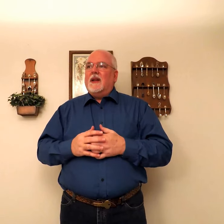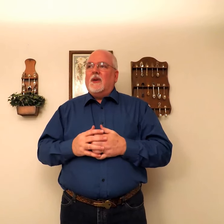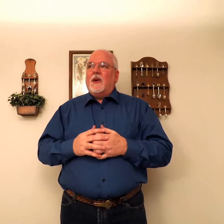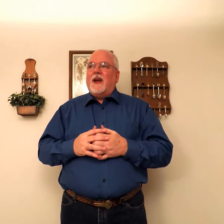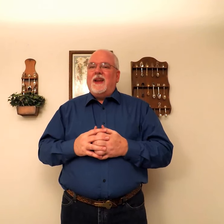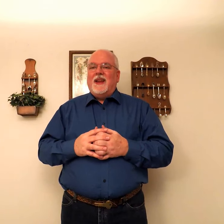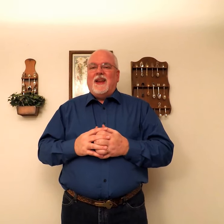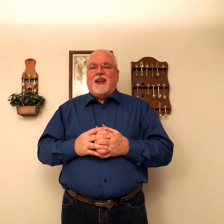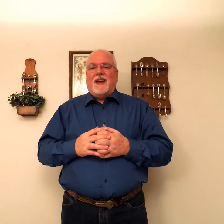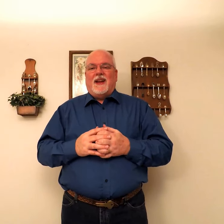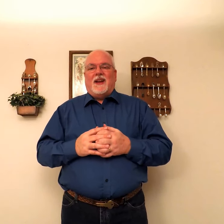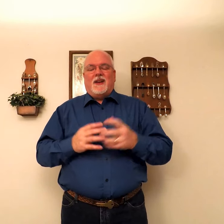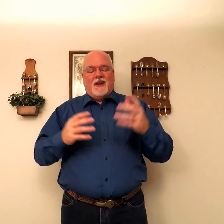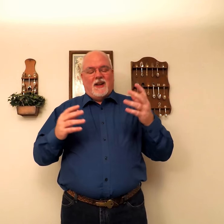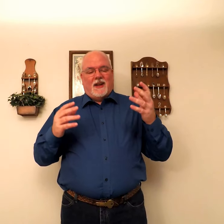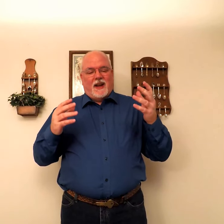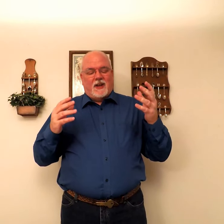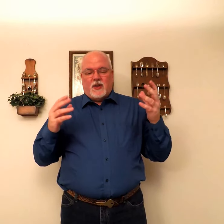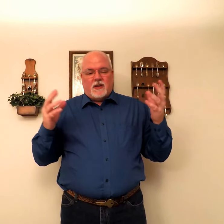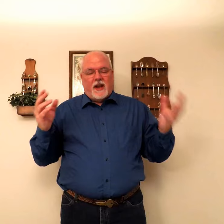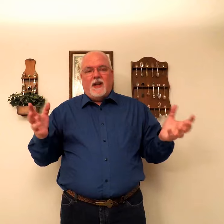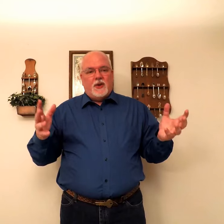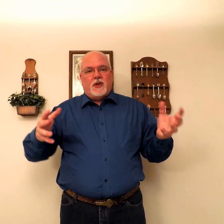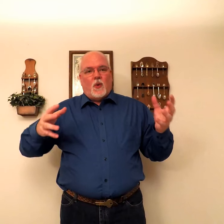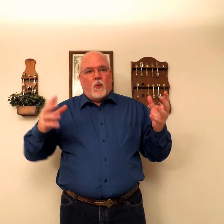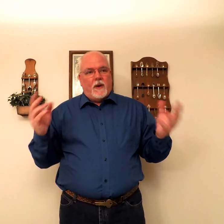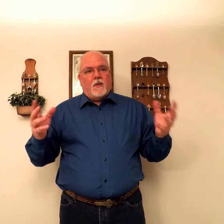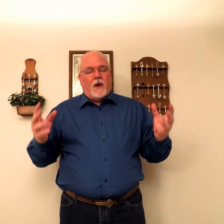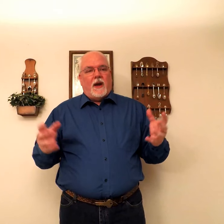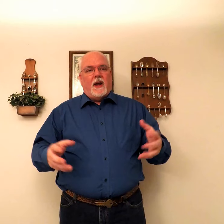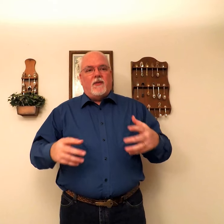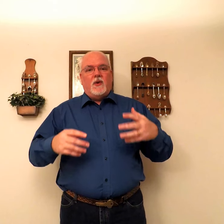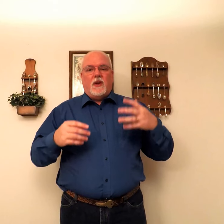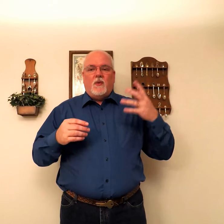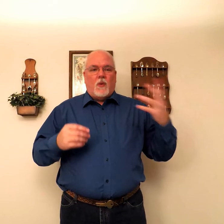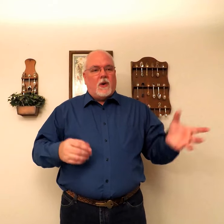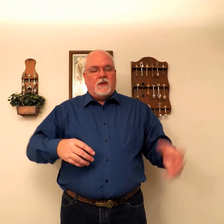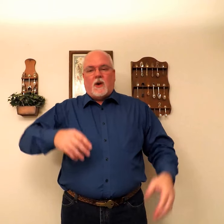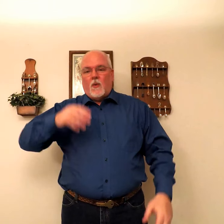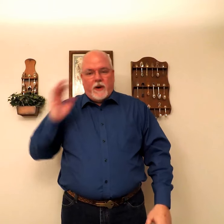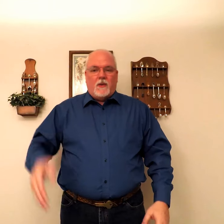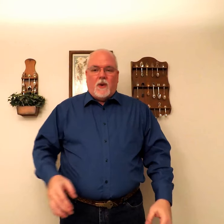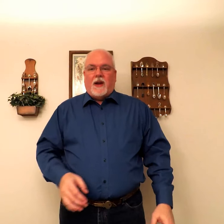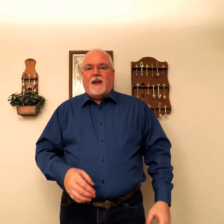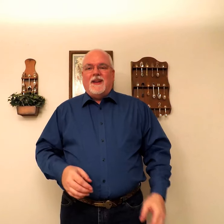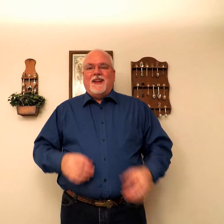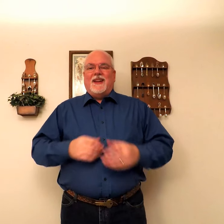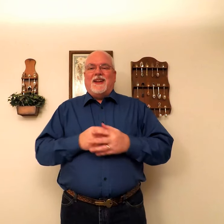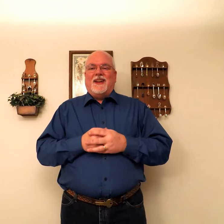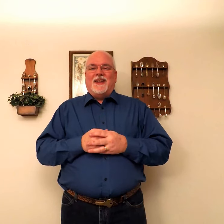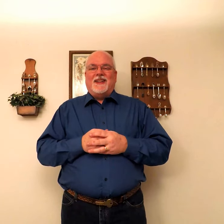Okay. Uh. It's just, English is a weird way of using words in a weird way. Uh.